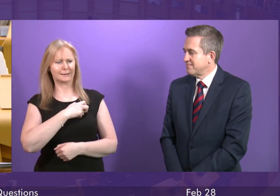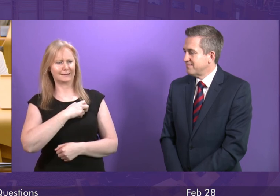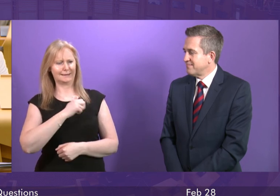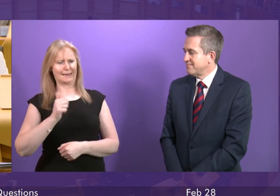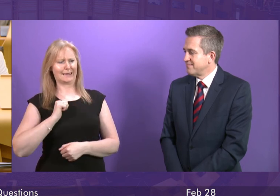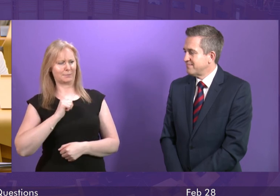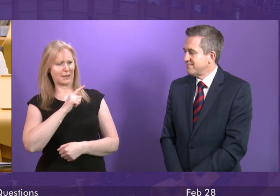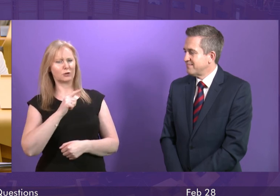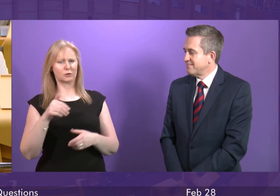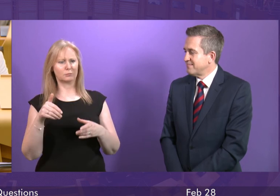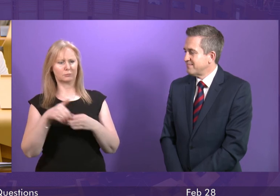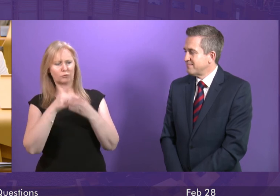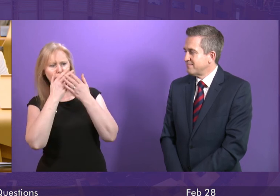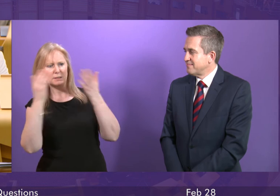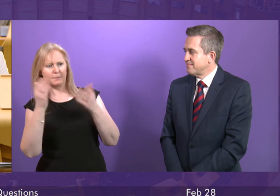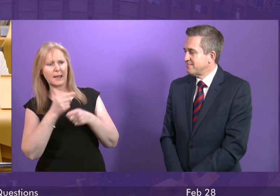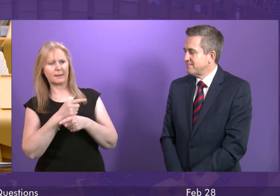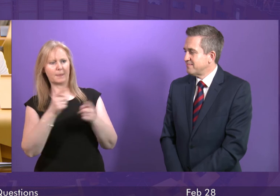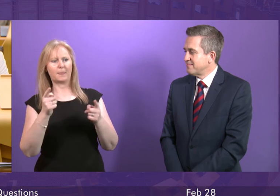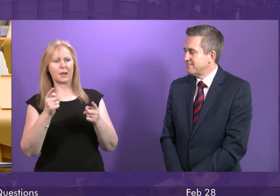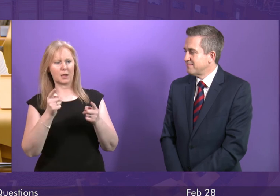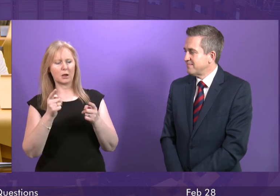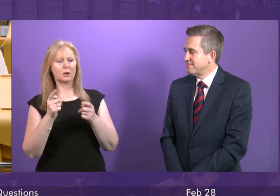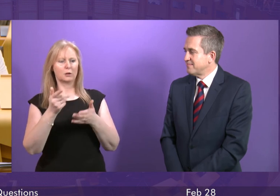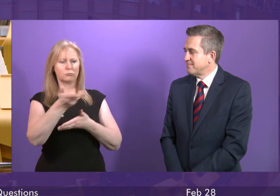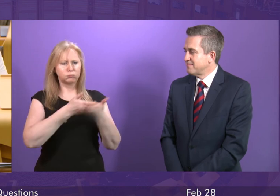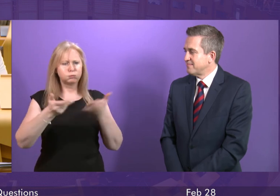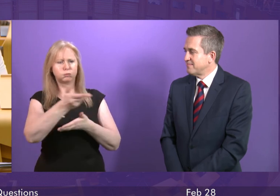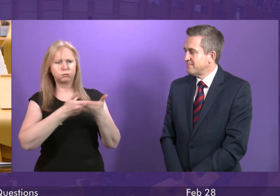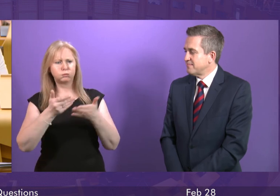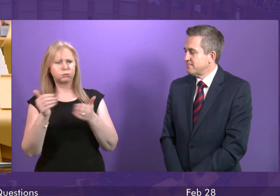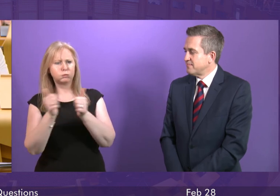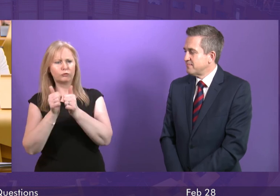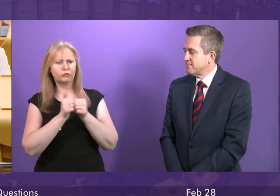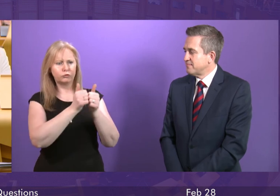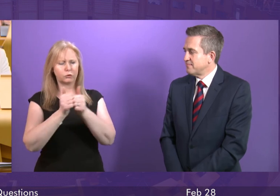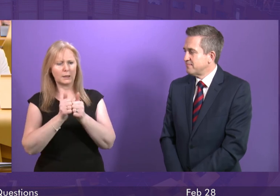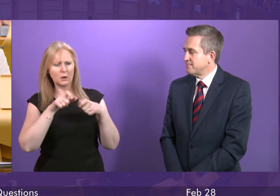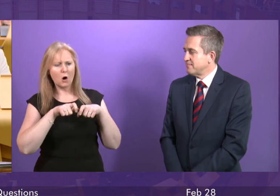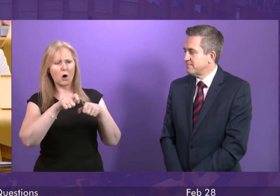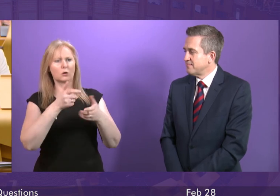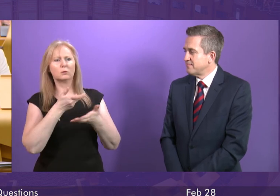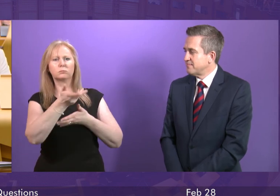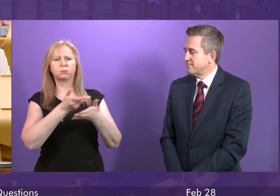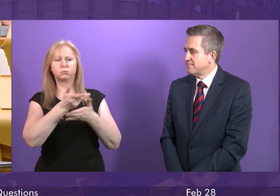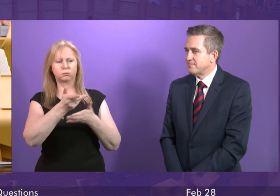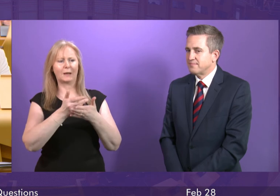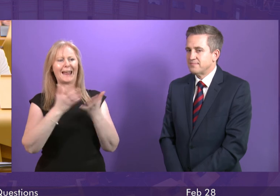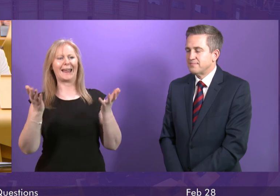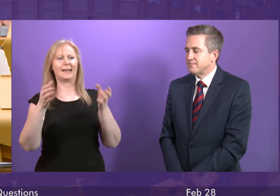also do, respect collective bargaining and ongoing negotiations in any particular sector. In terms